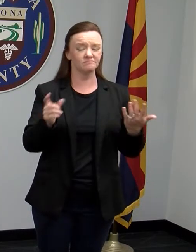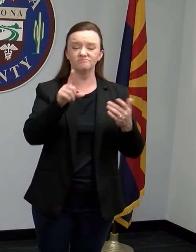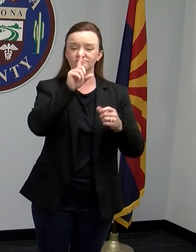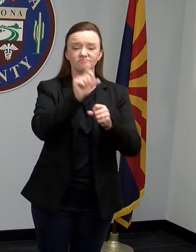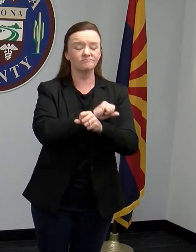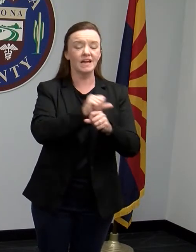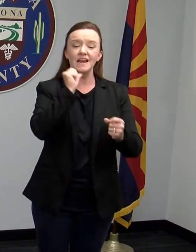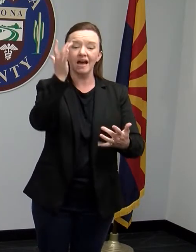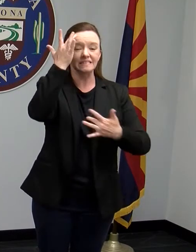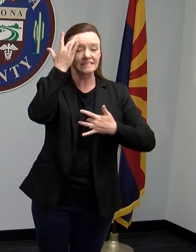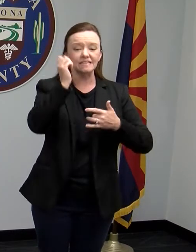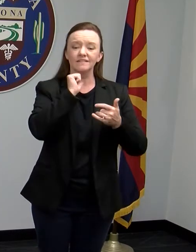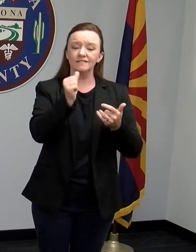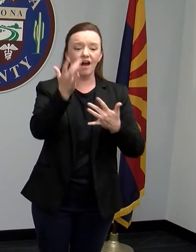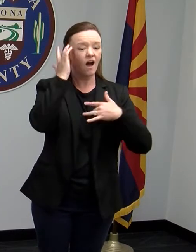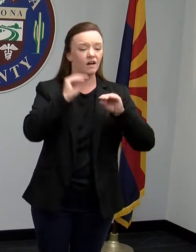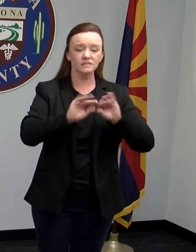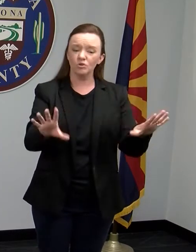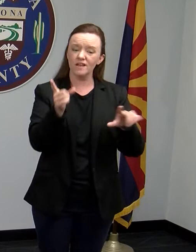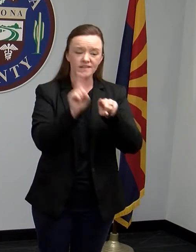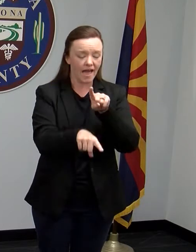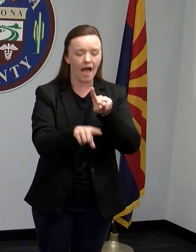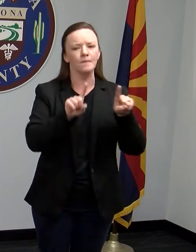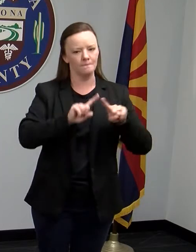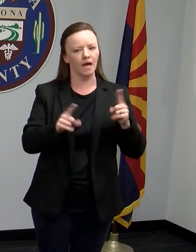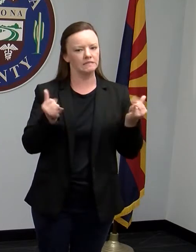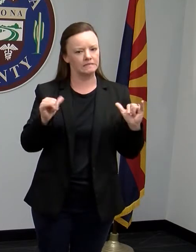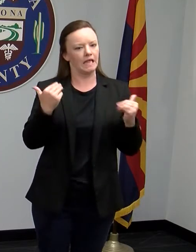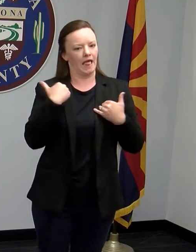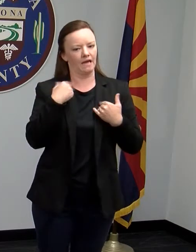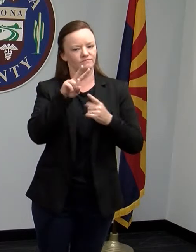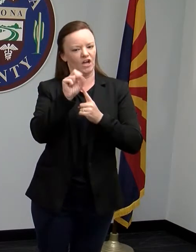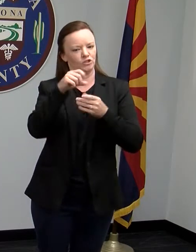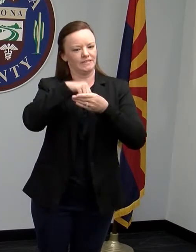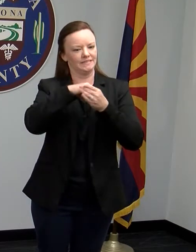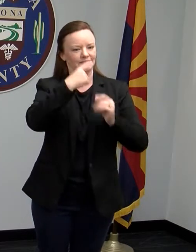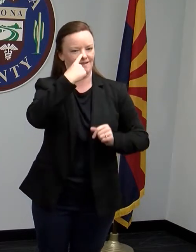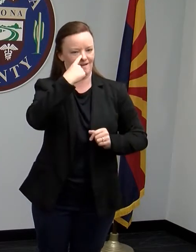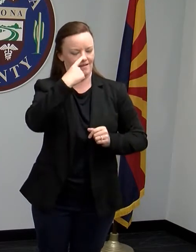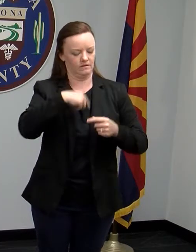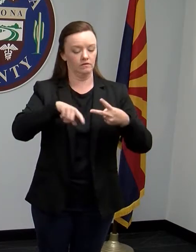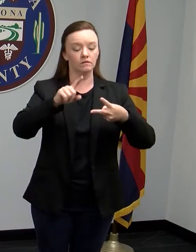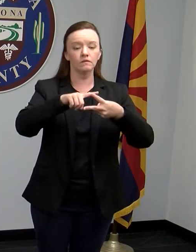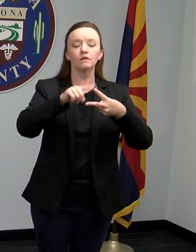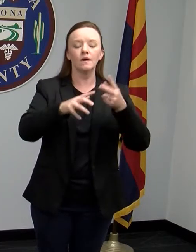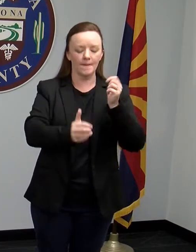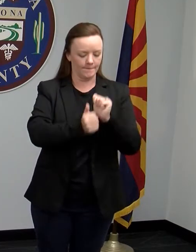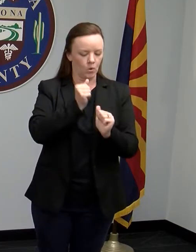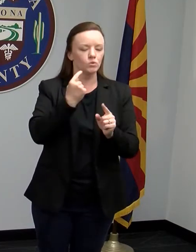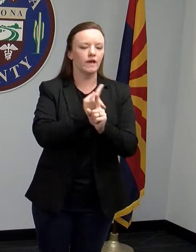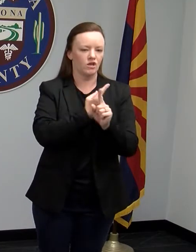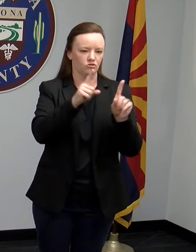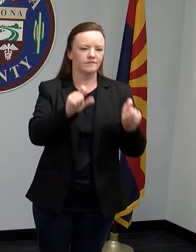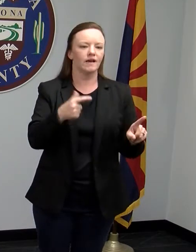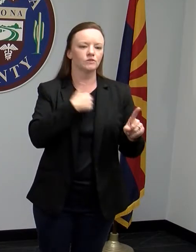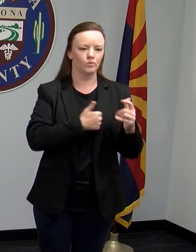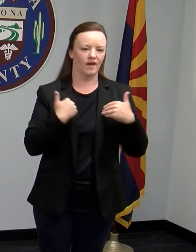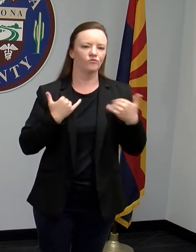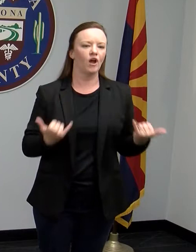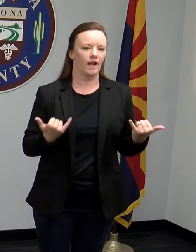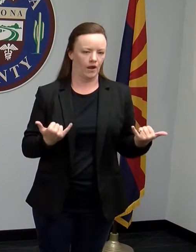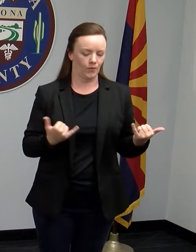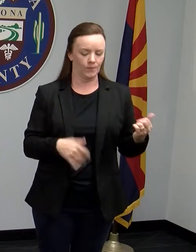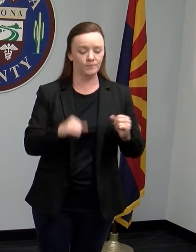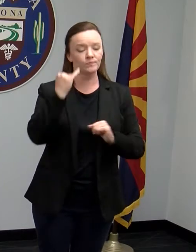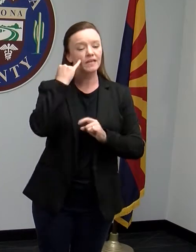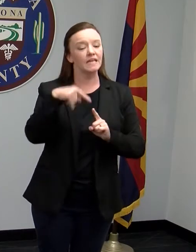This is the most accurate test that we have available to test for COVID-19. If someone has symptoms of